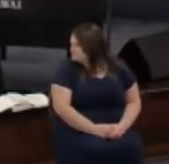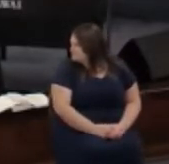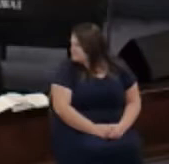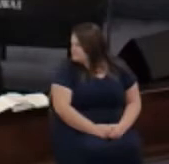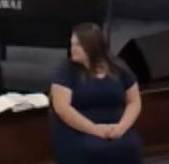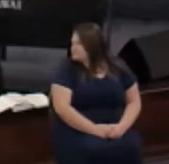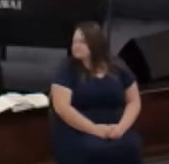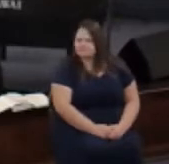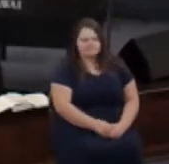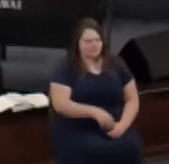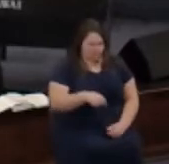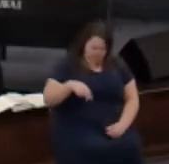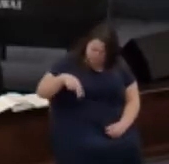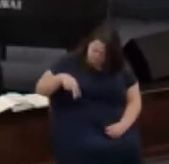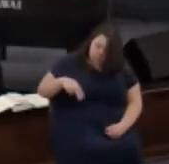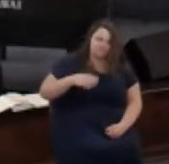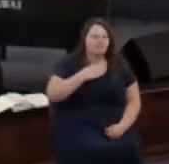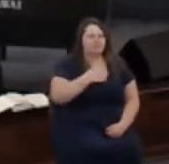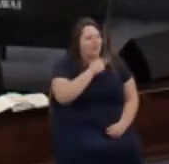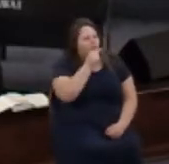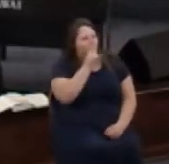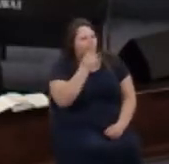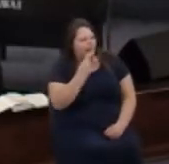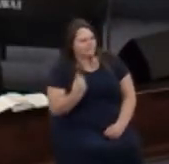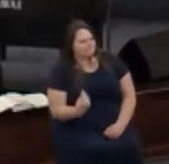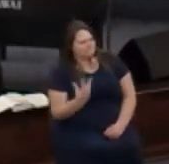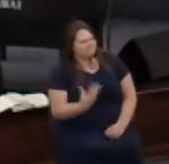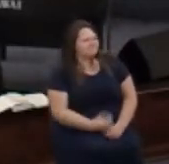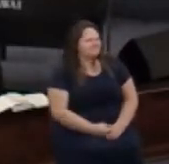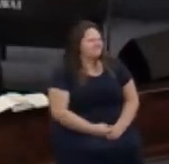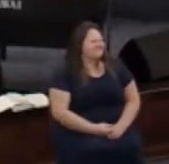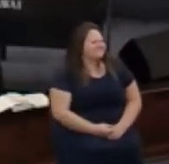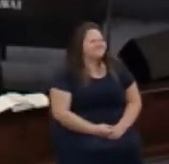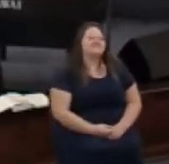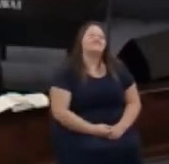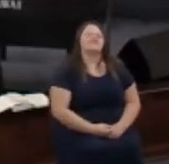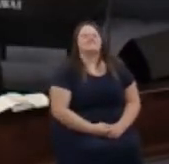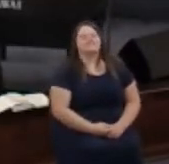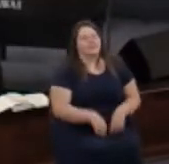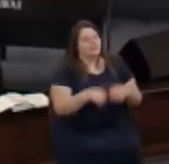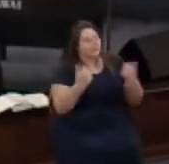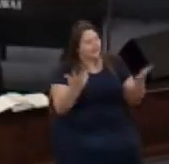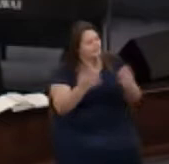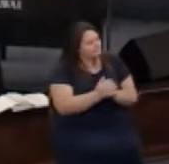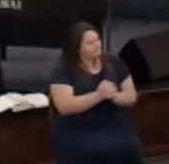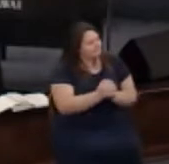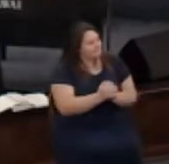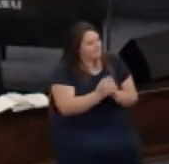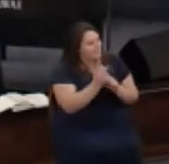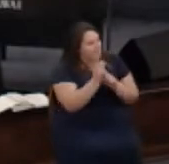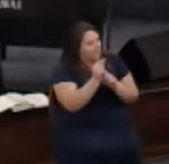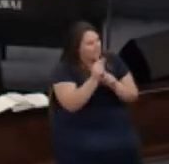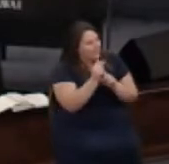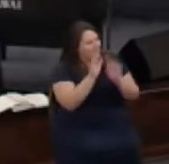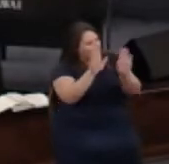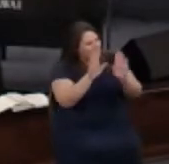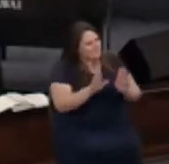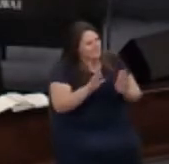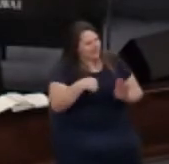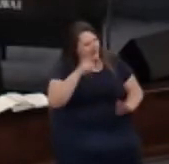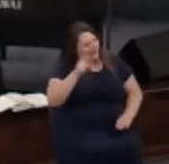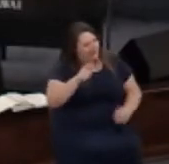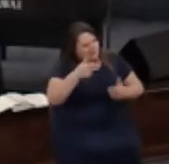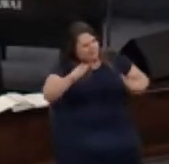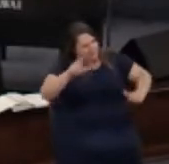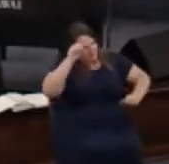little green lights on well one more Sunday where Jim had to put big boy pants